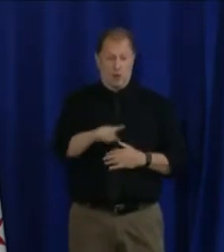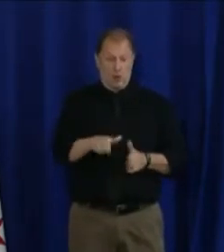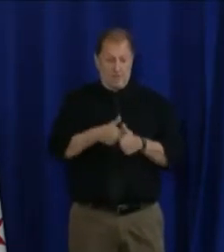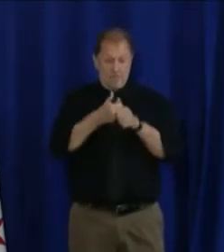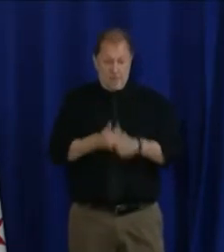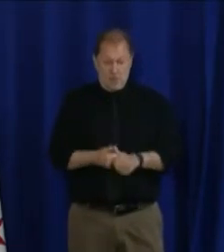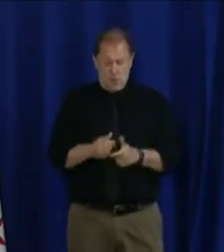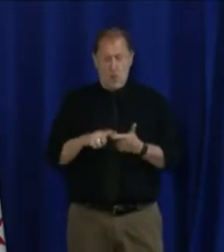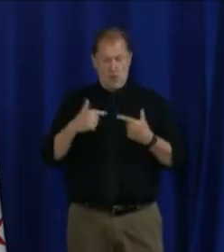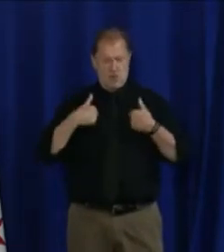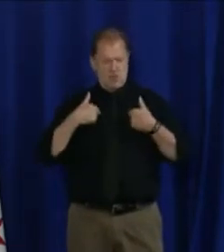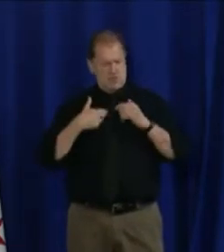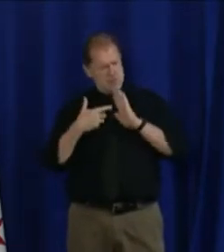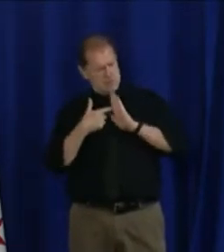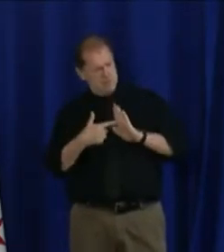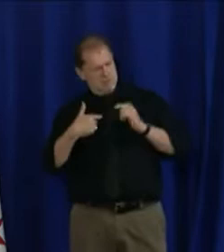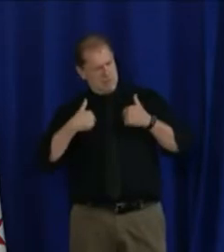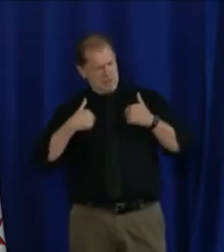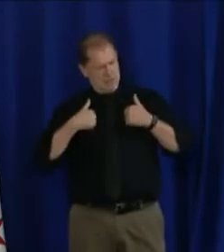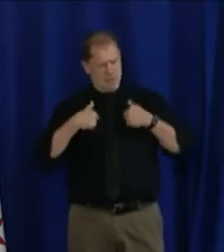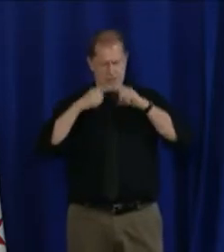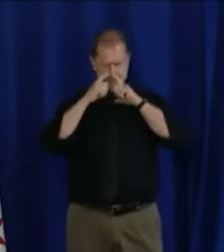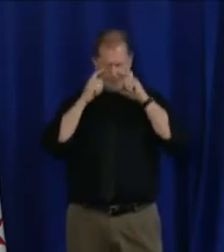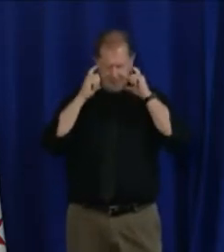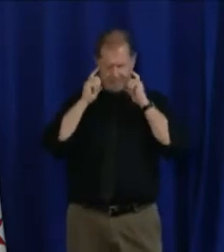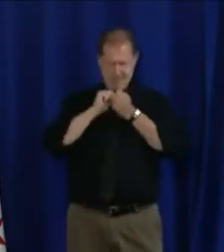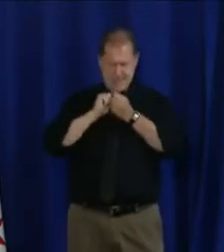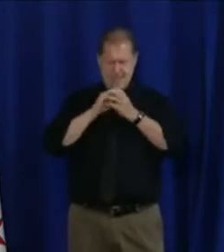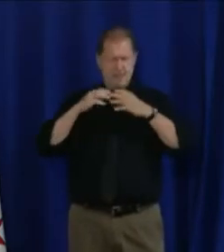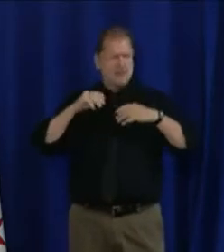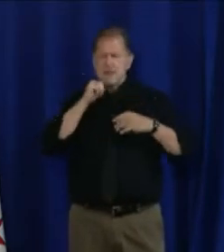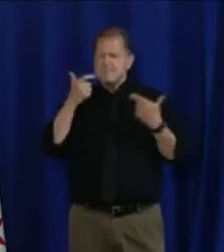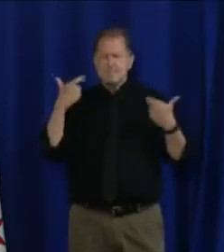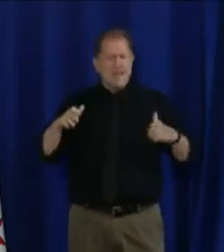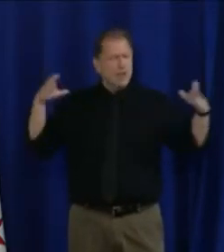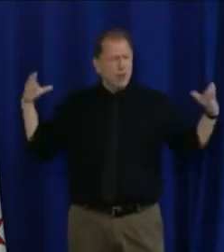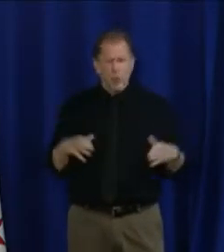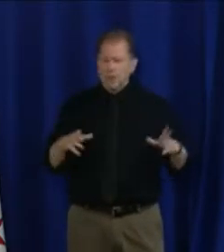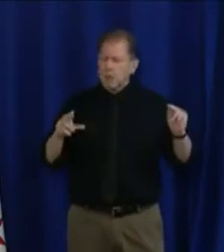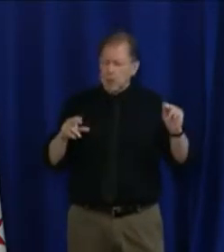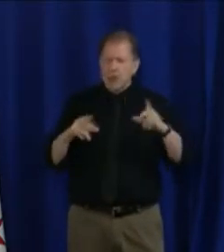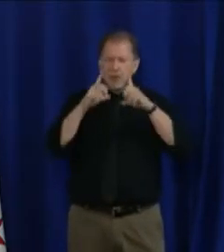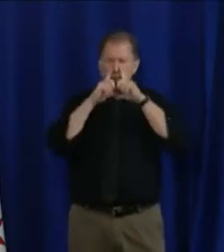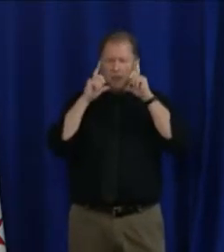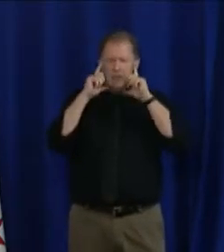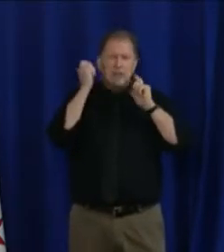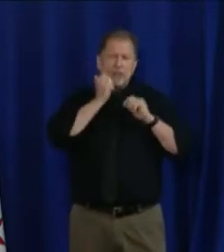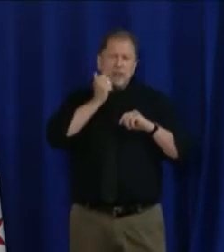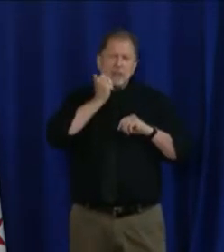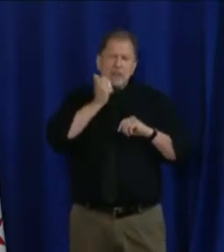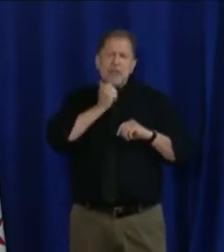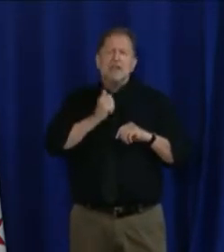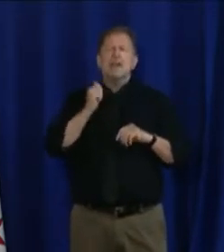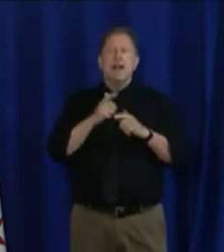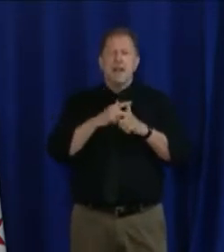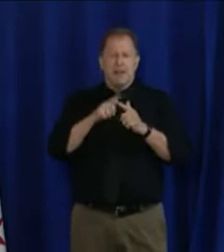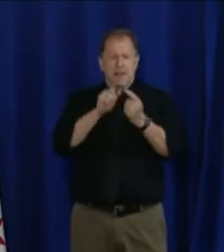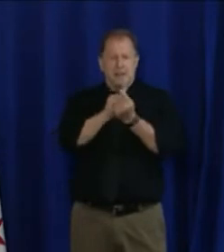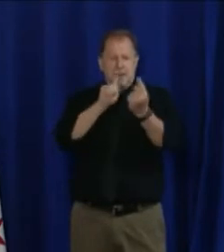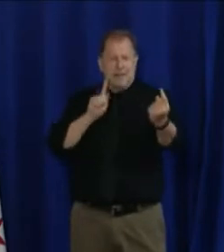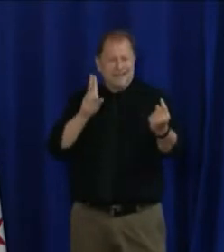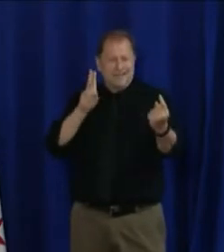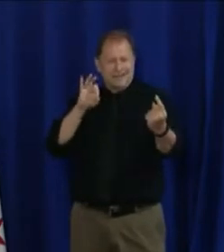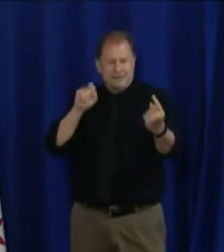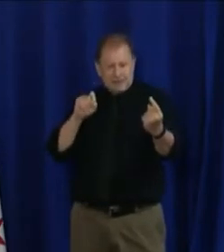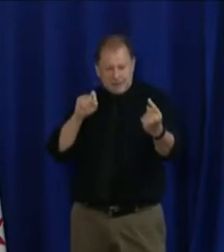you should be doing, which is minimize gathering in large groups, wear a face covering everywhere, social distance at all